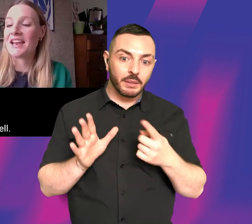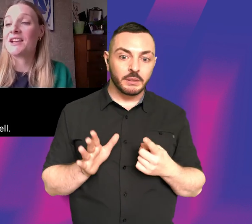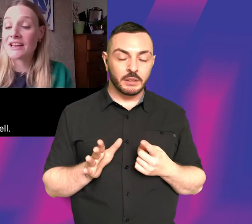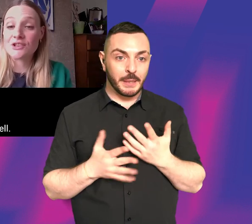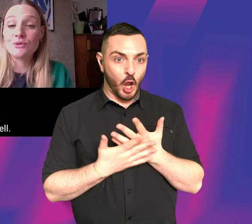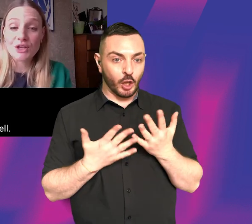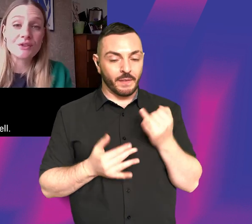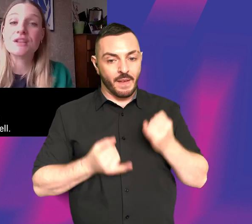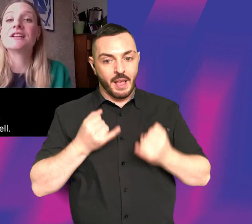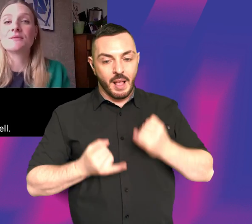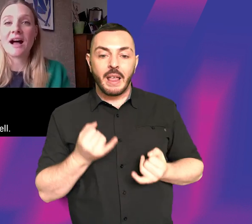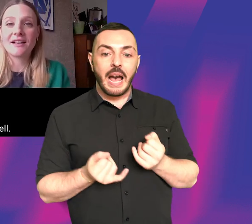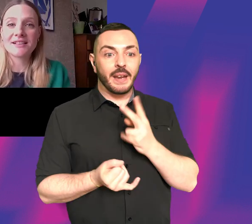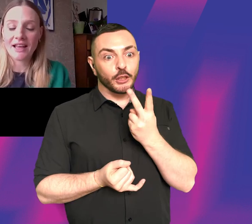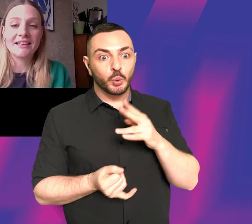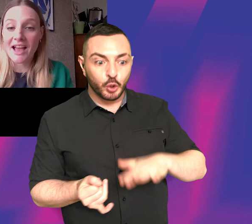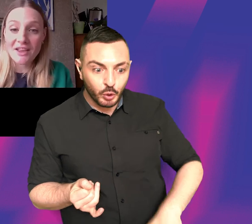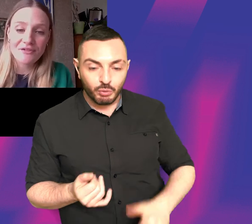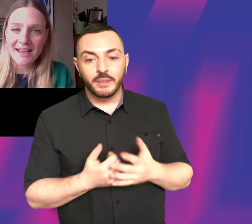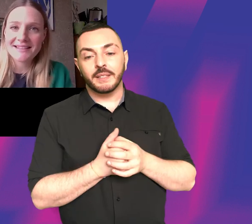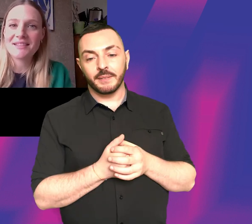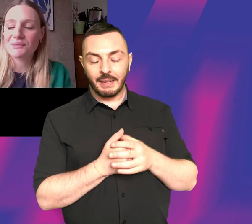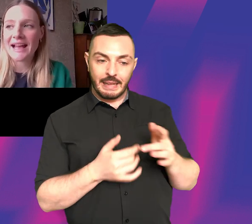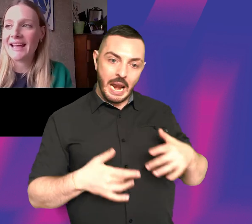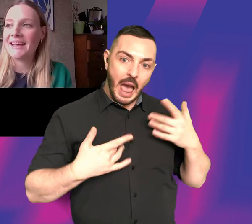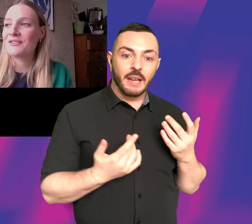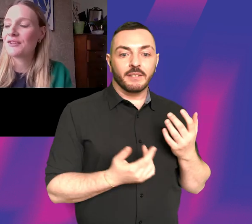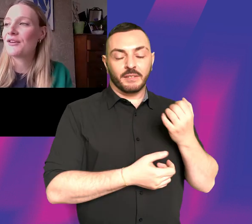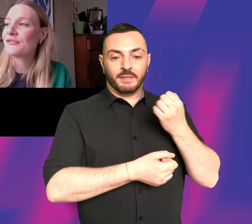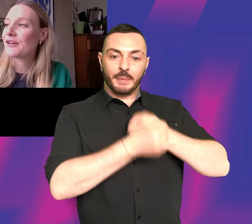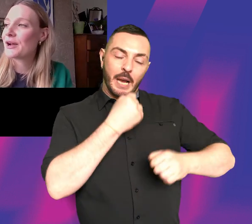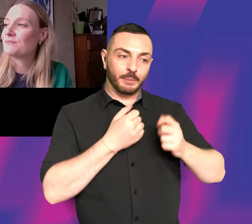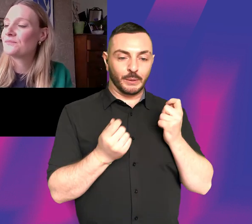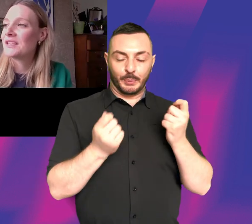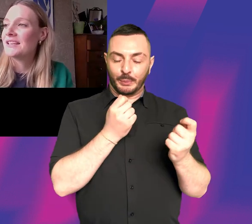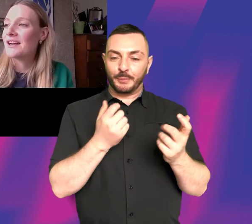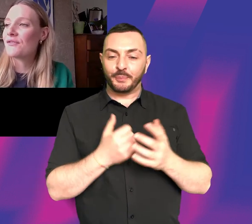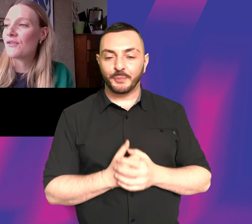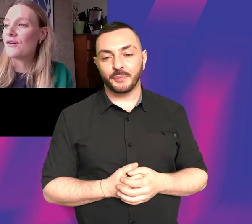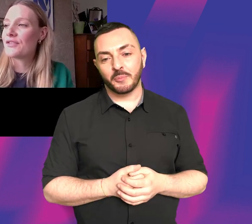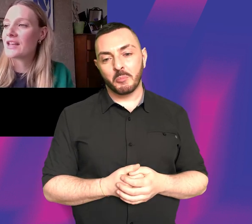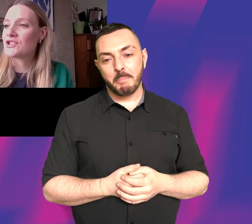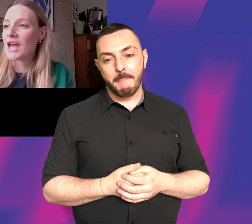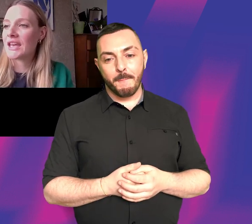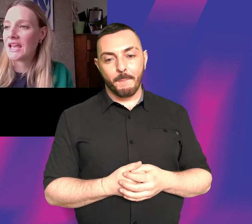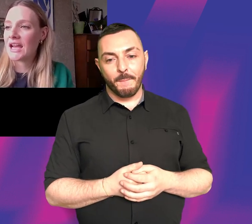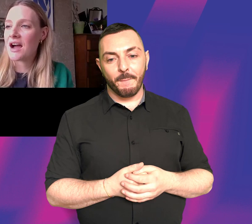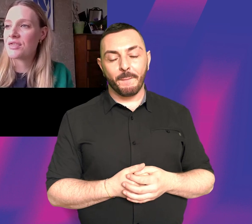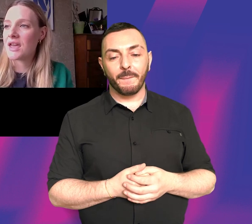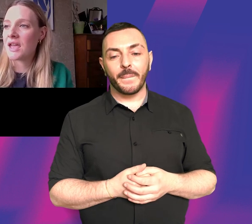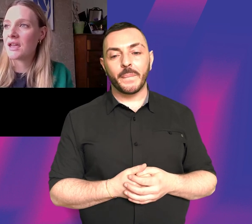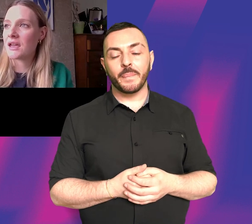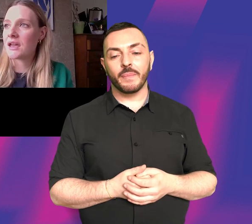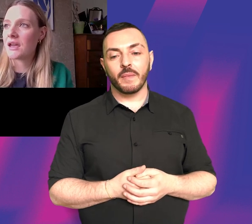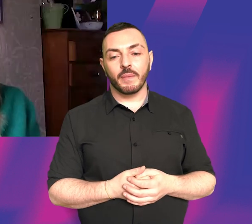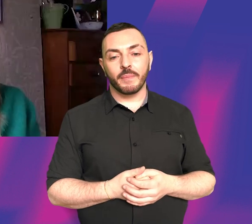And I had two children as well. So like life gets in the way of, of, of, of that journey. I